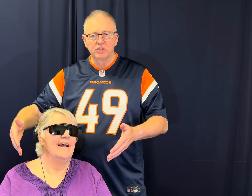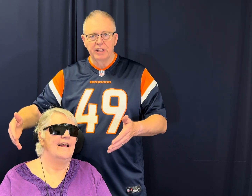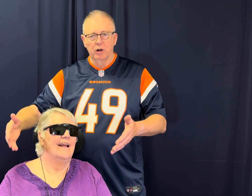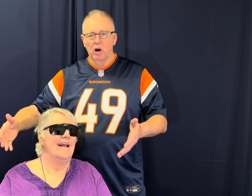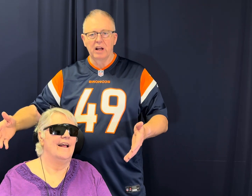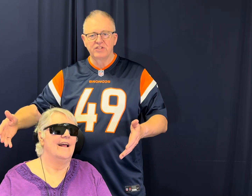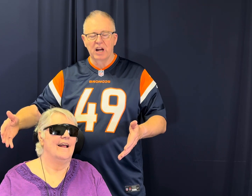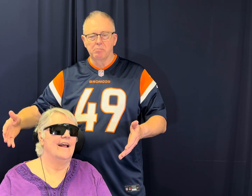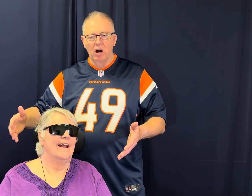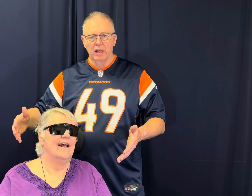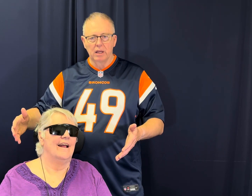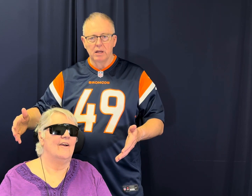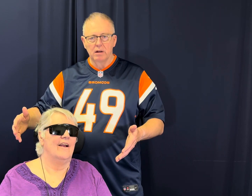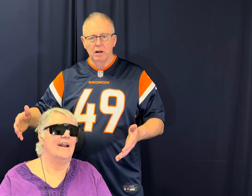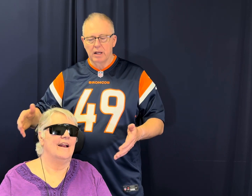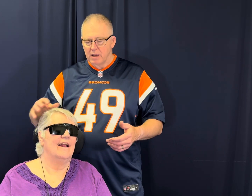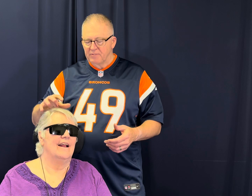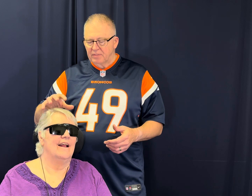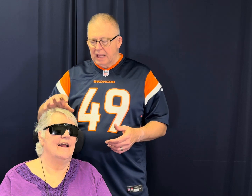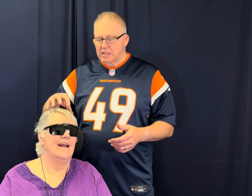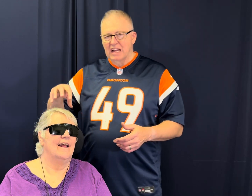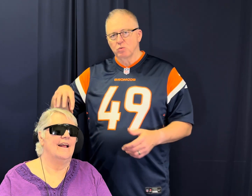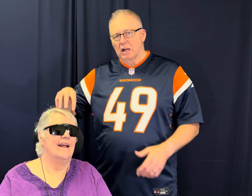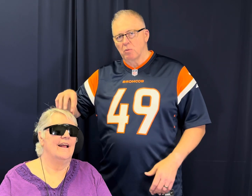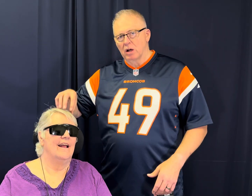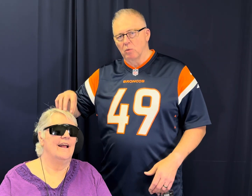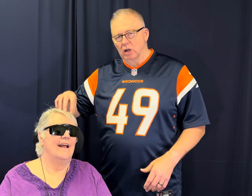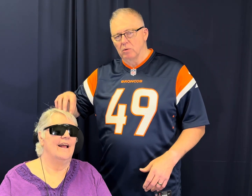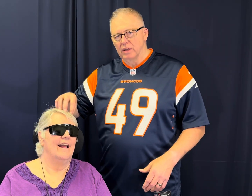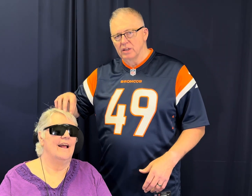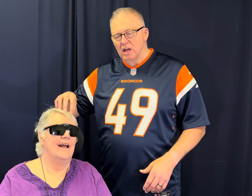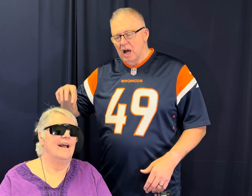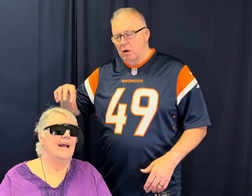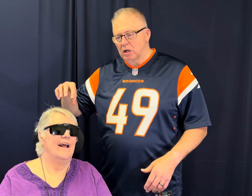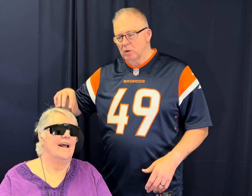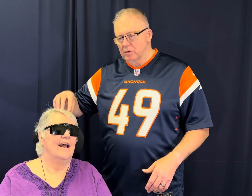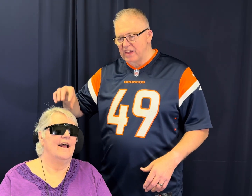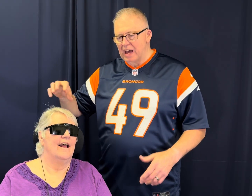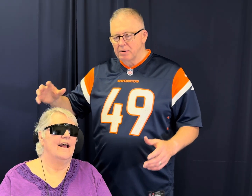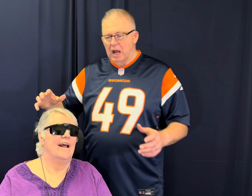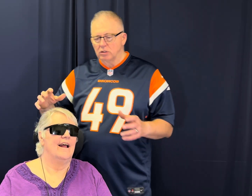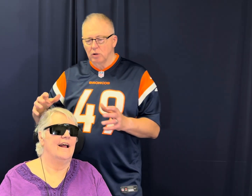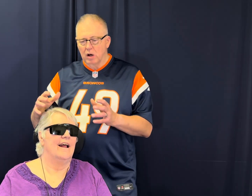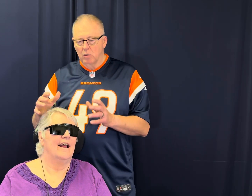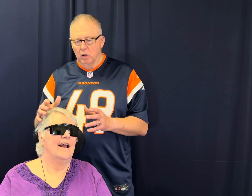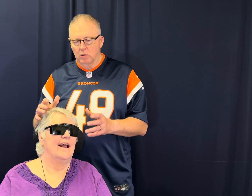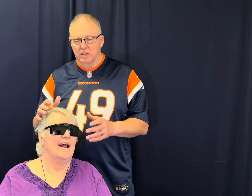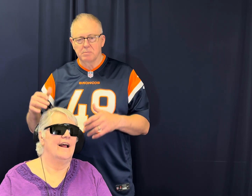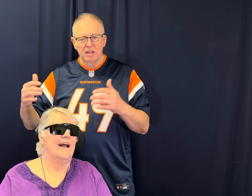in your entire body. Right. And that's what I want to work with. I want to work with that. But I also want to work with the blood